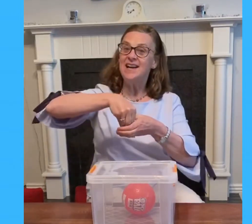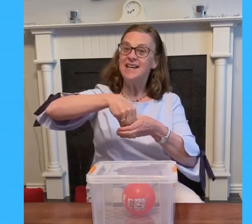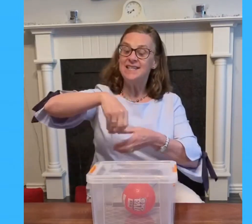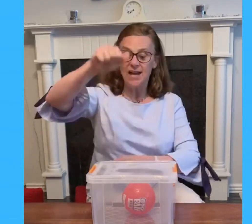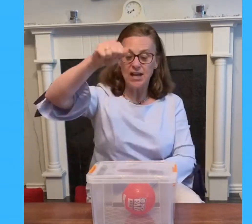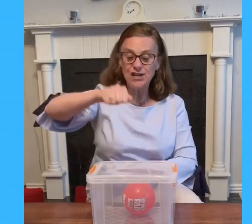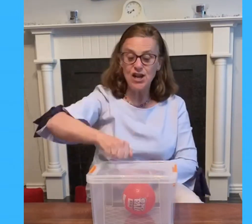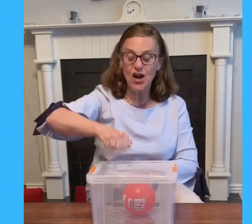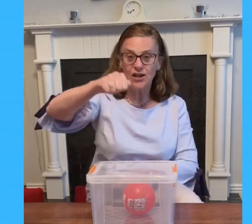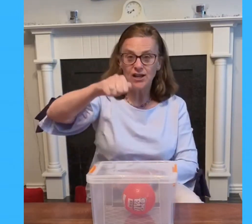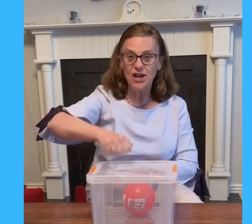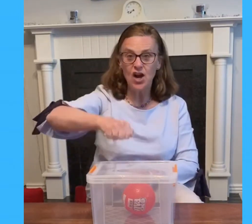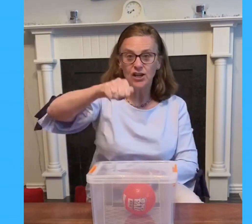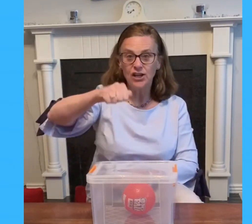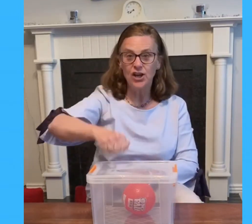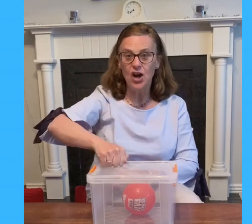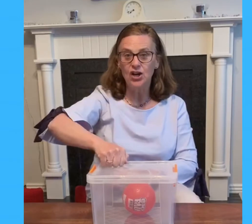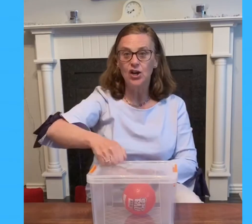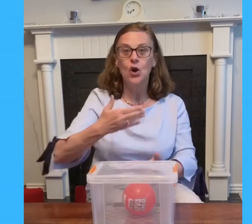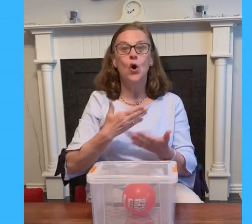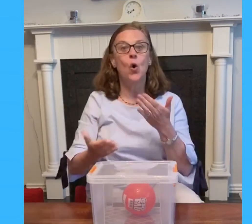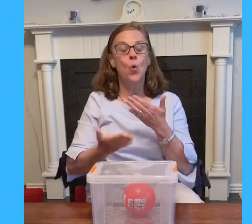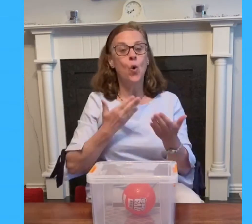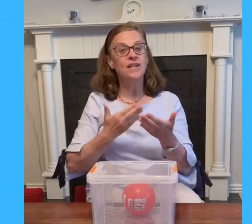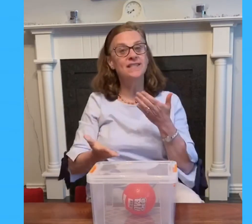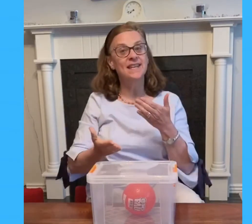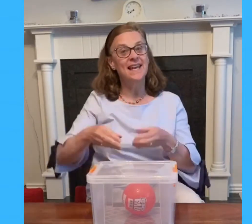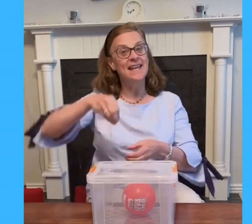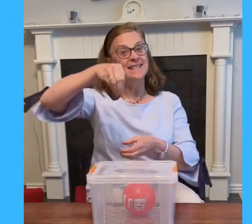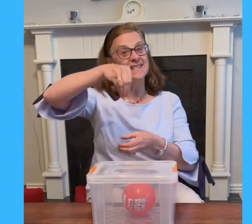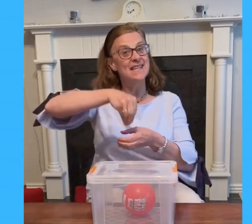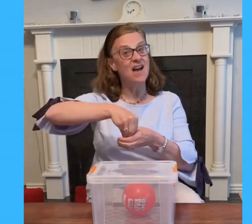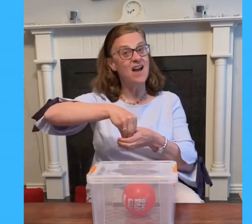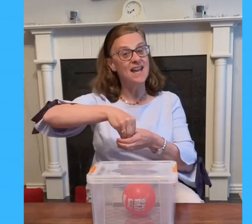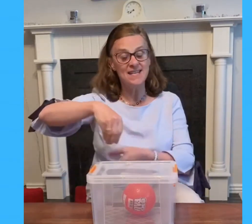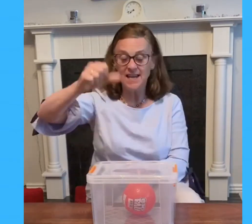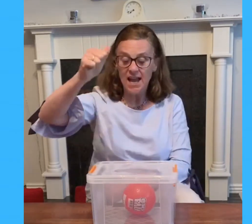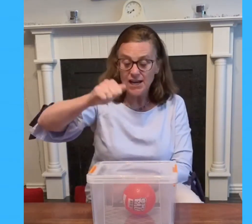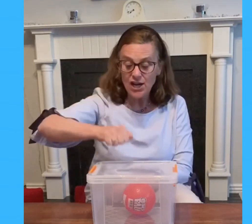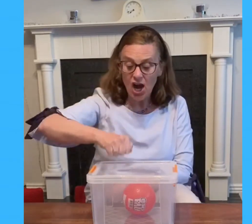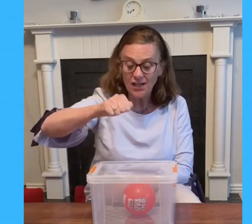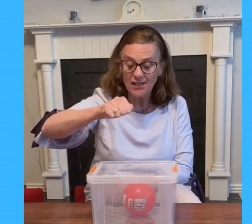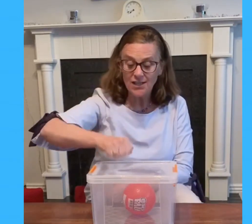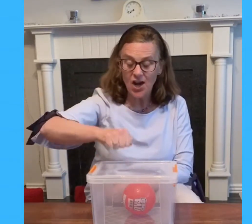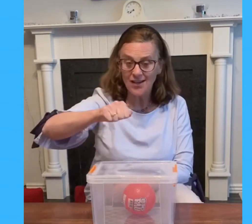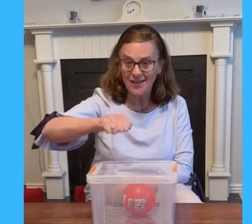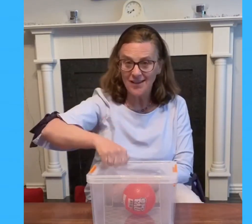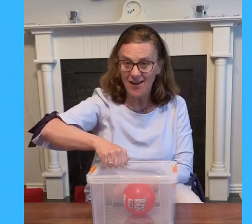knock knock knock what's inside knock knock knock